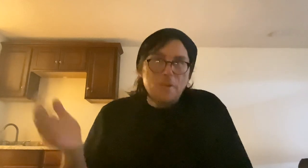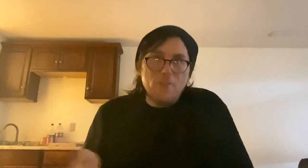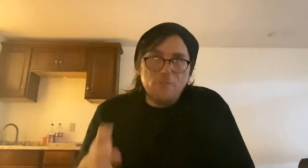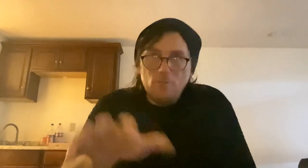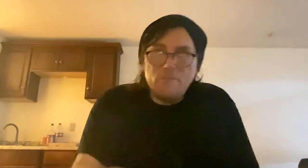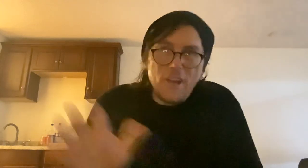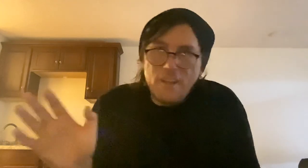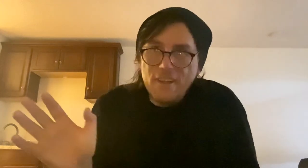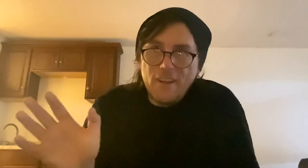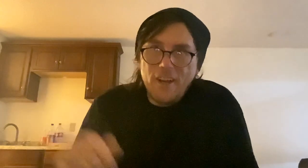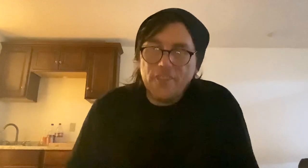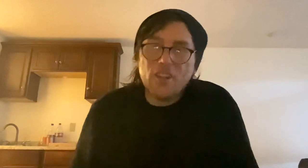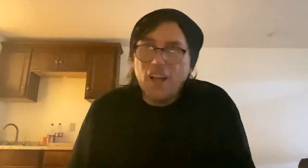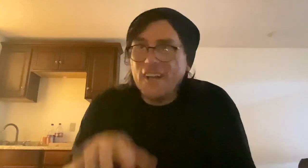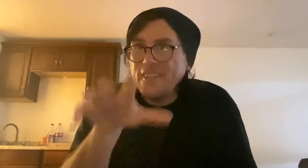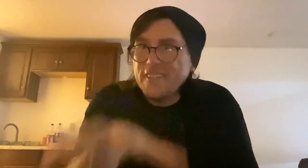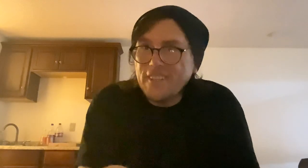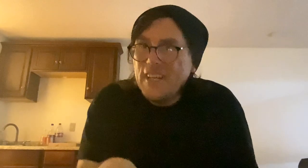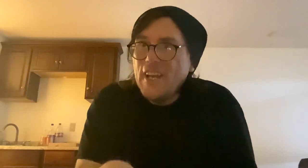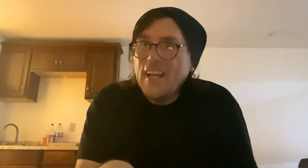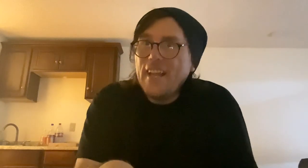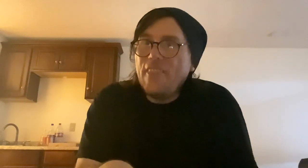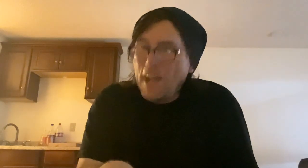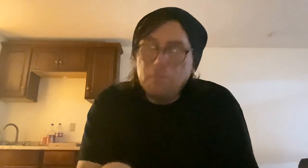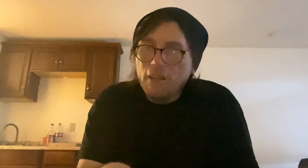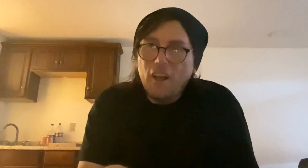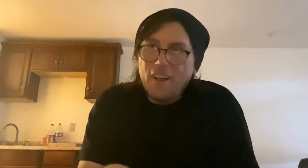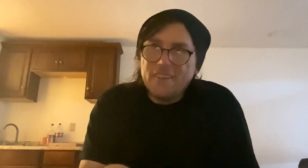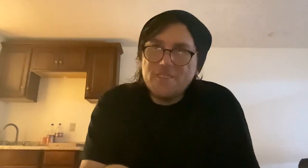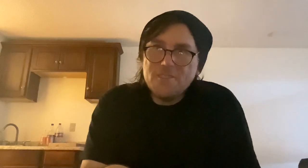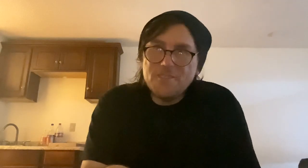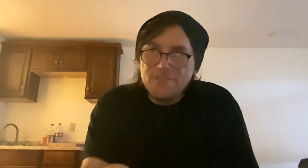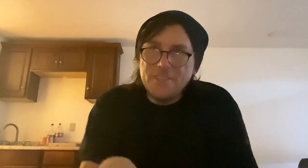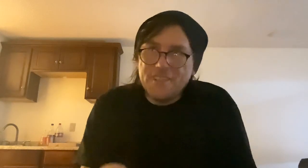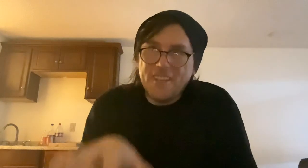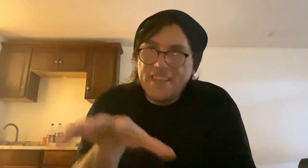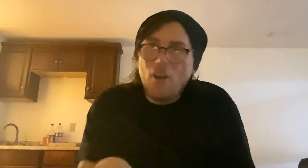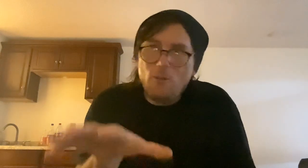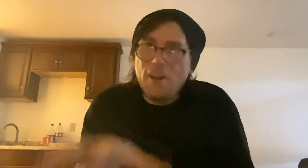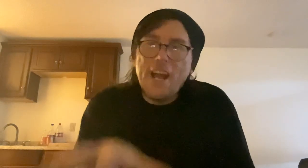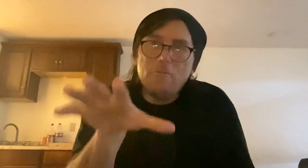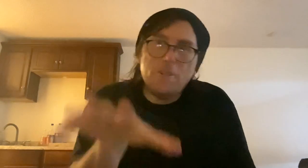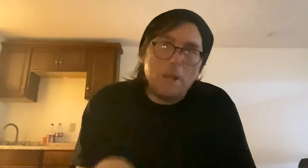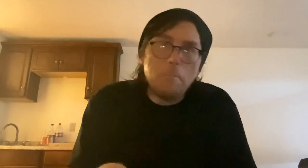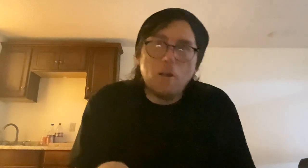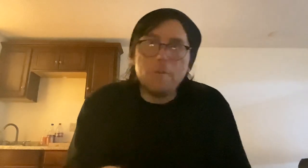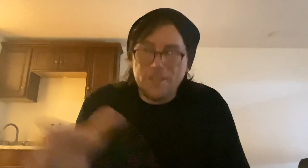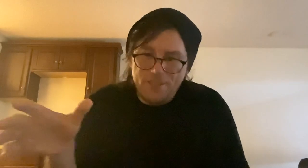you know, you're not on the clock. That belongs to Disney. They own every property. So